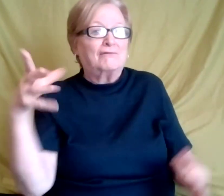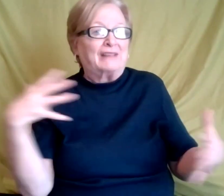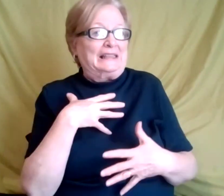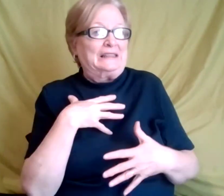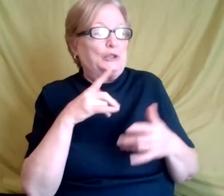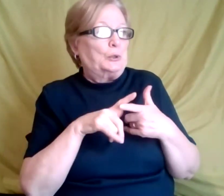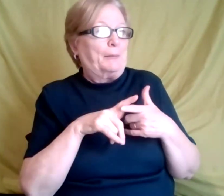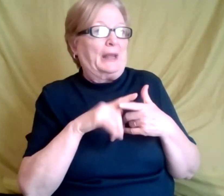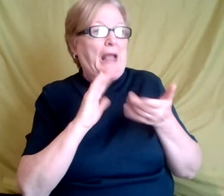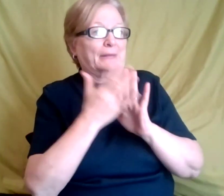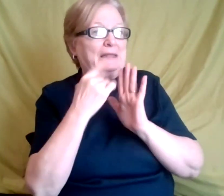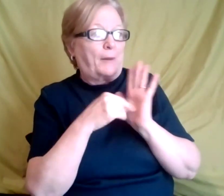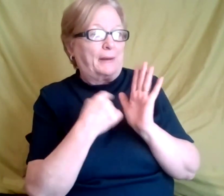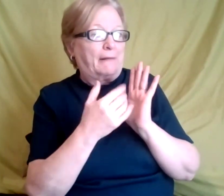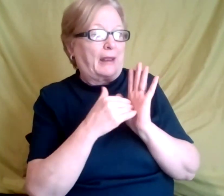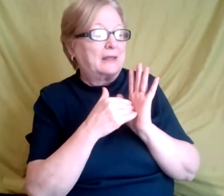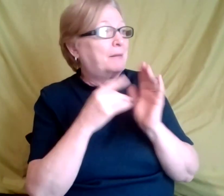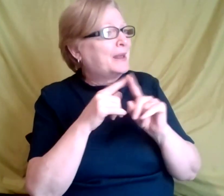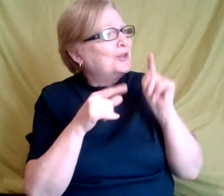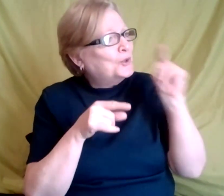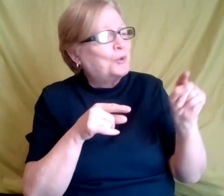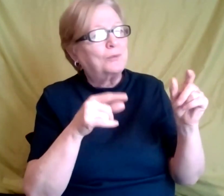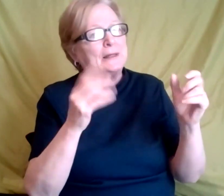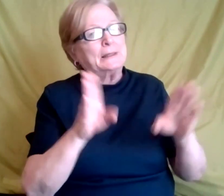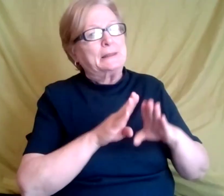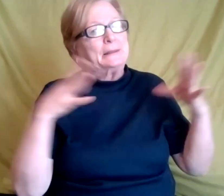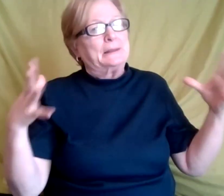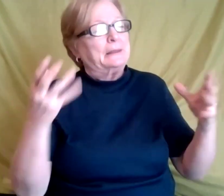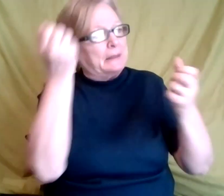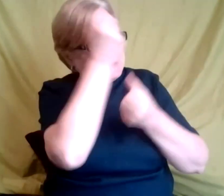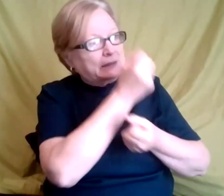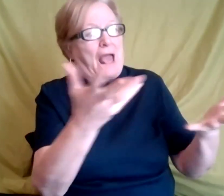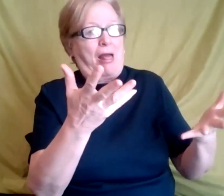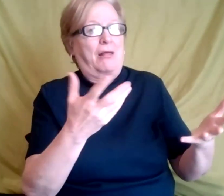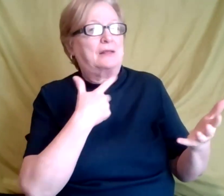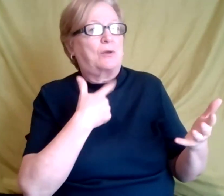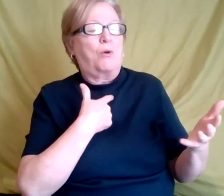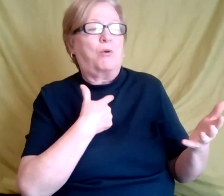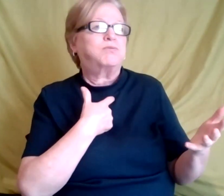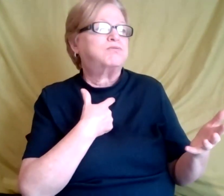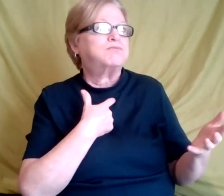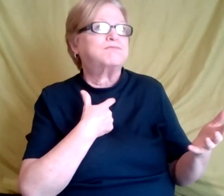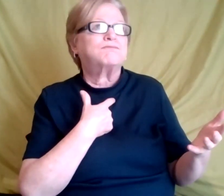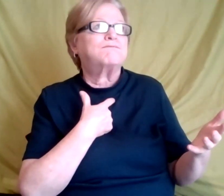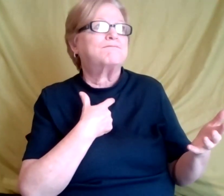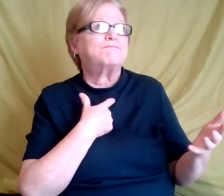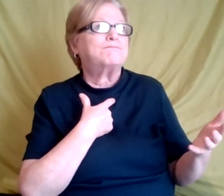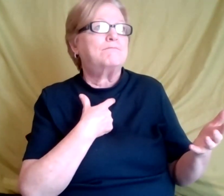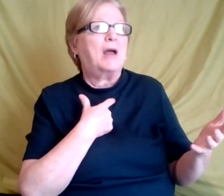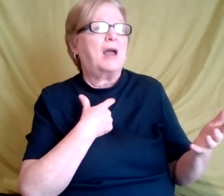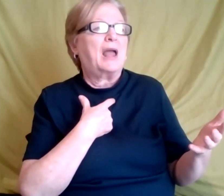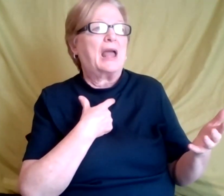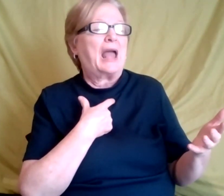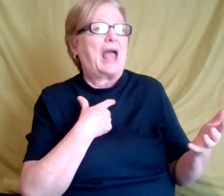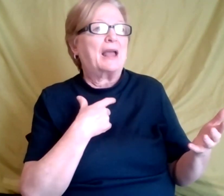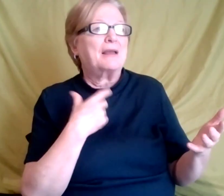discriminated against for the stigma. Um, and as everyone constantly, you know,